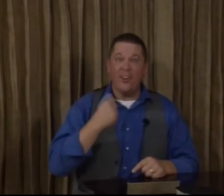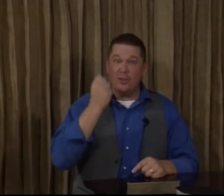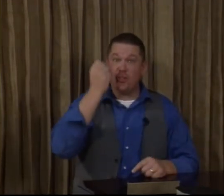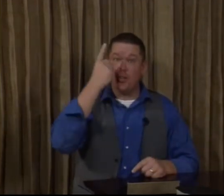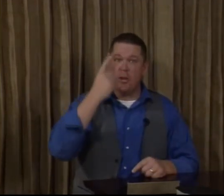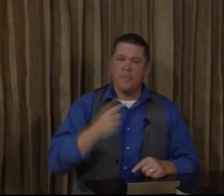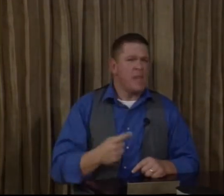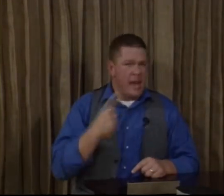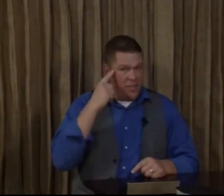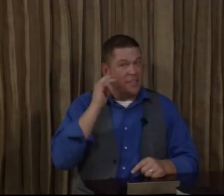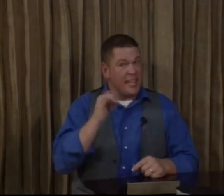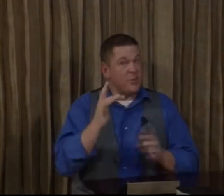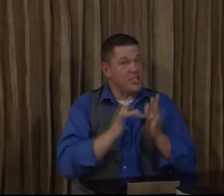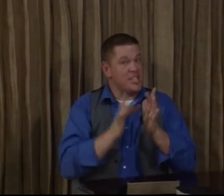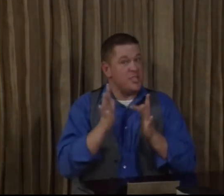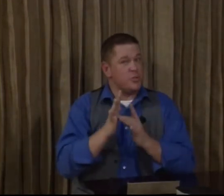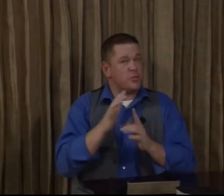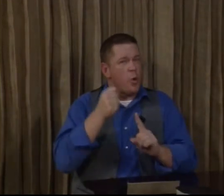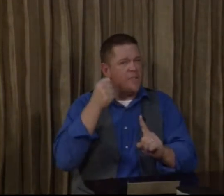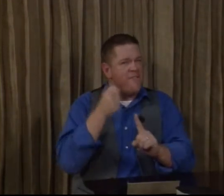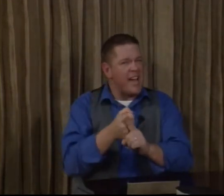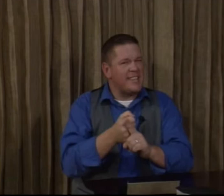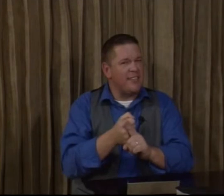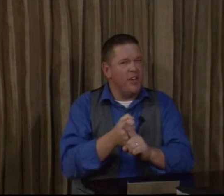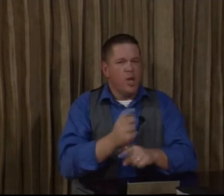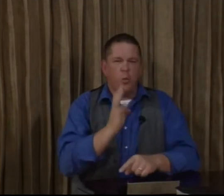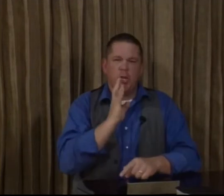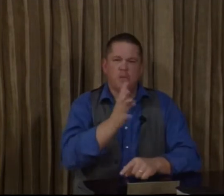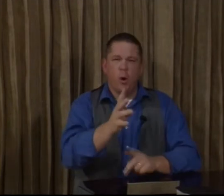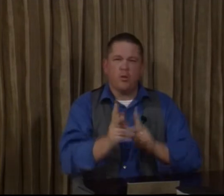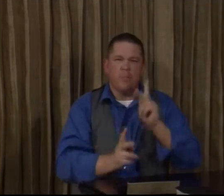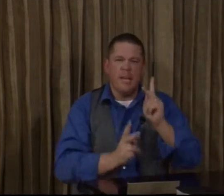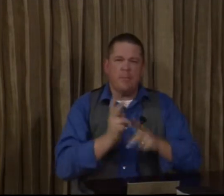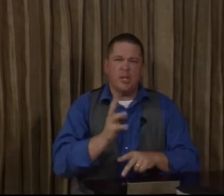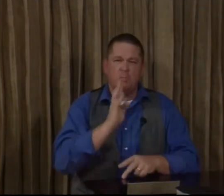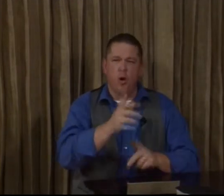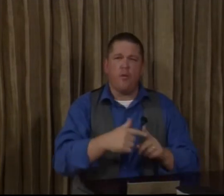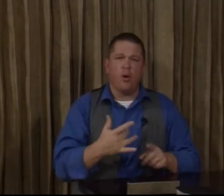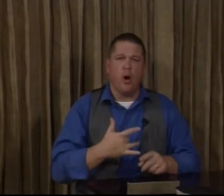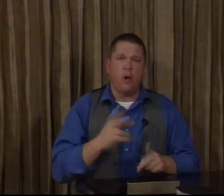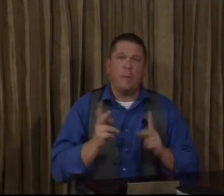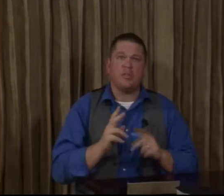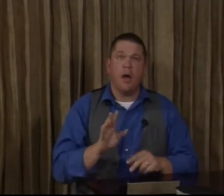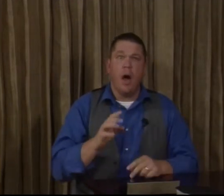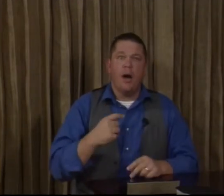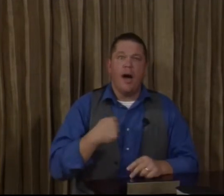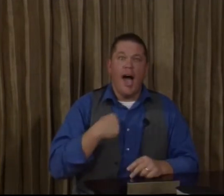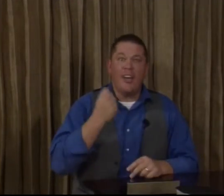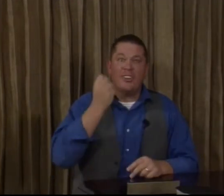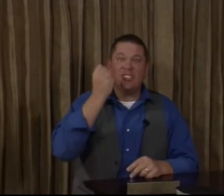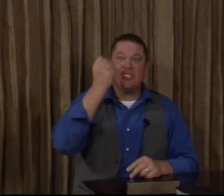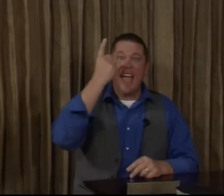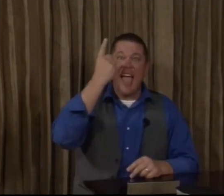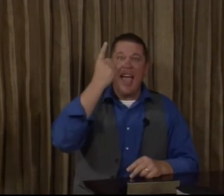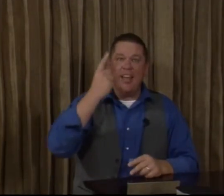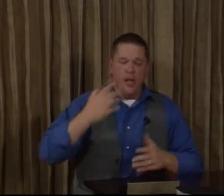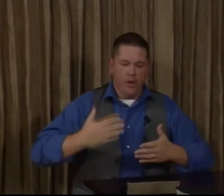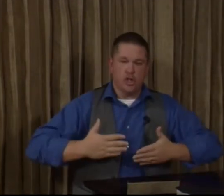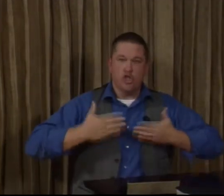understood. And I think that's why Jesus was so effective when he spoke to people. He spoke from their heart, and people said, I understand. There's a